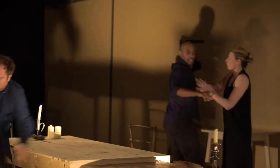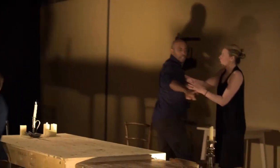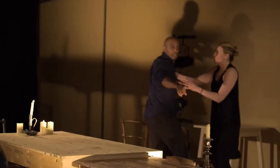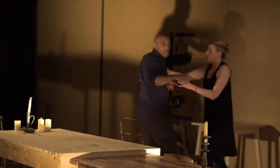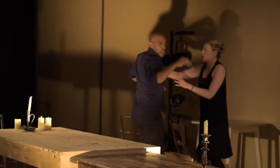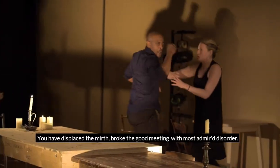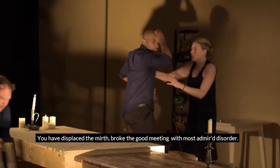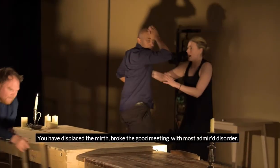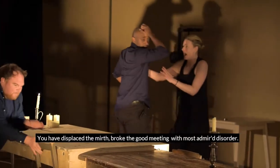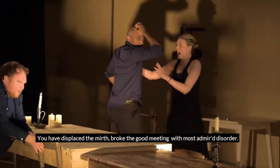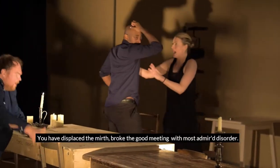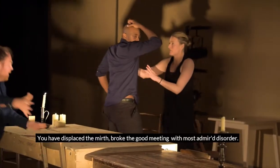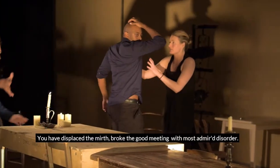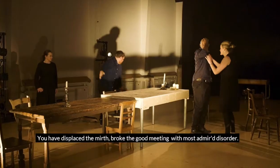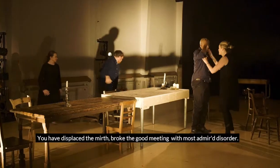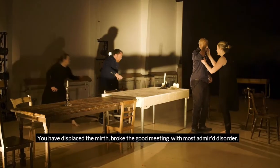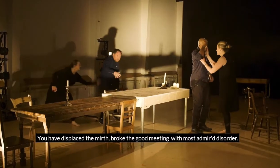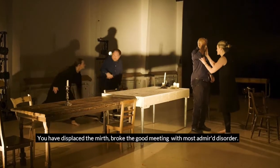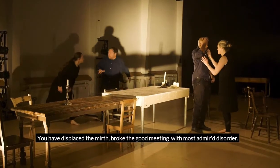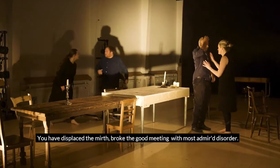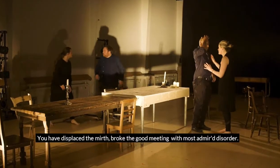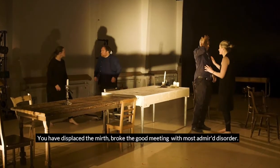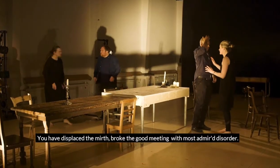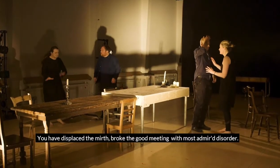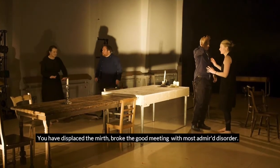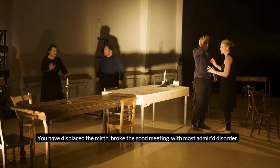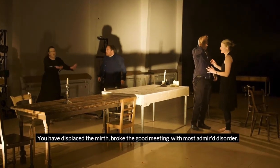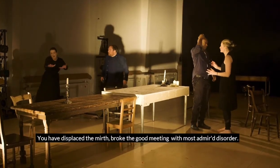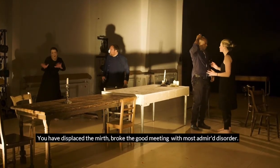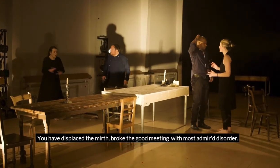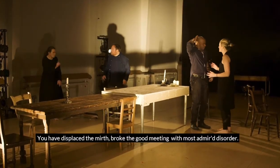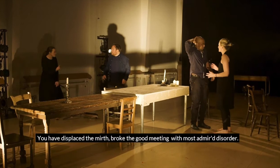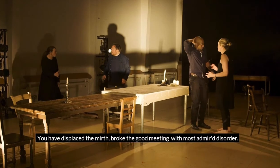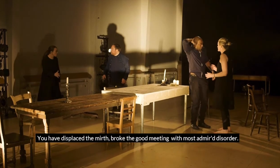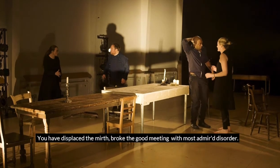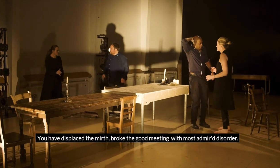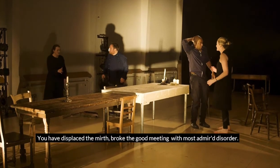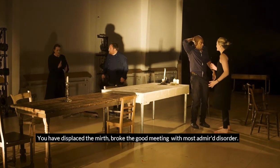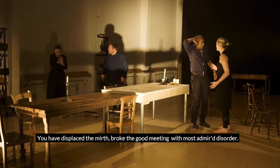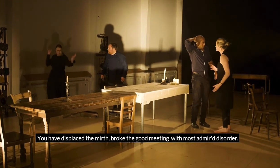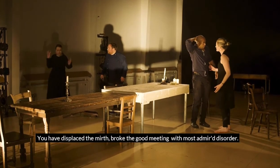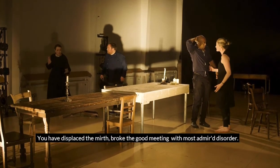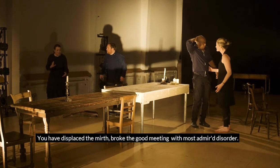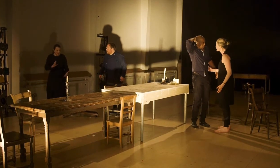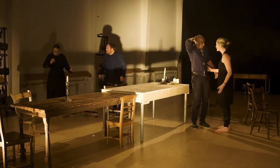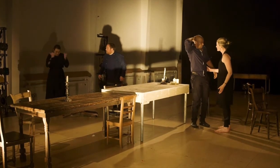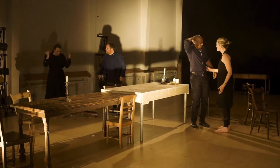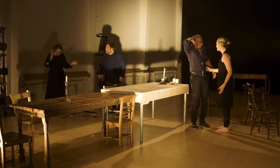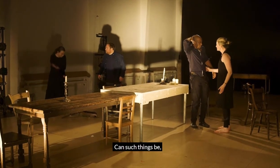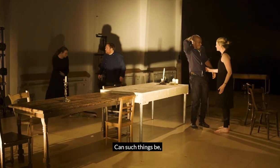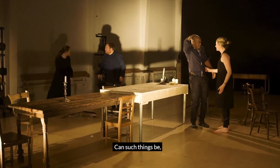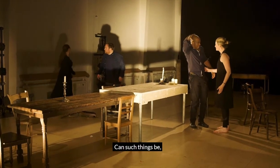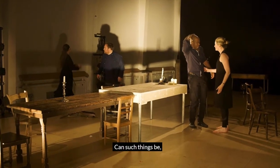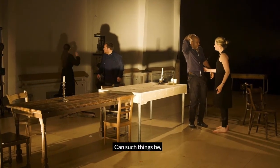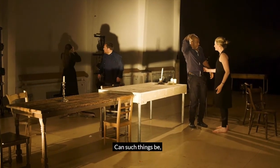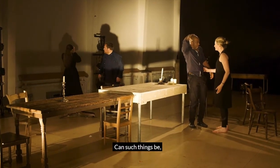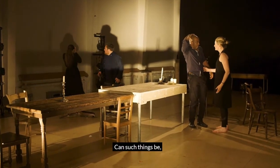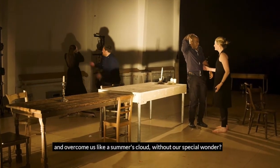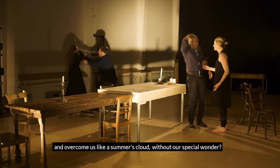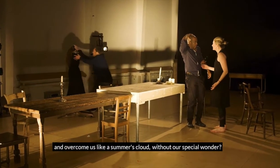You have to have displaced my mouth. Hope the good cheer will be most admired, Sona. And such things be, and no